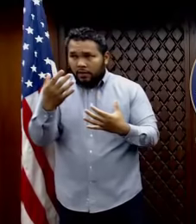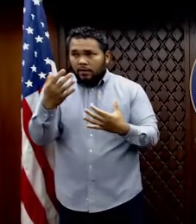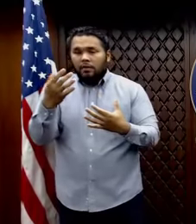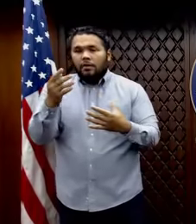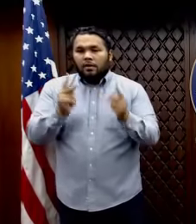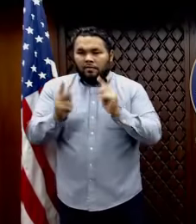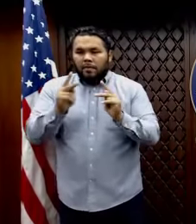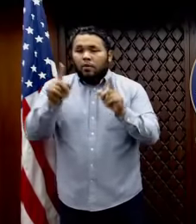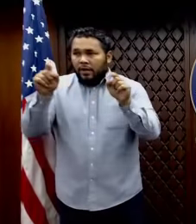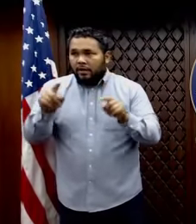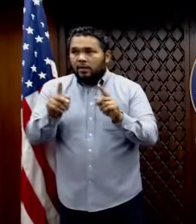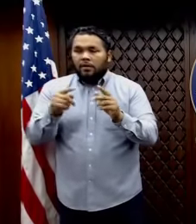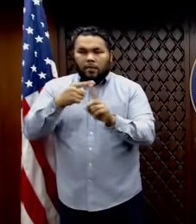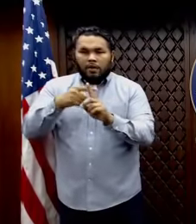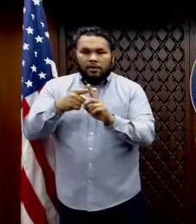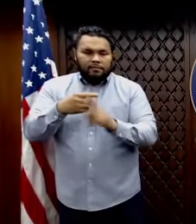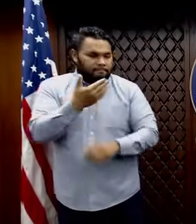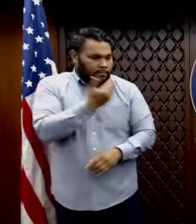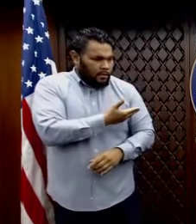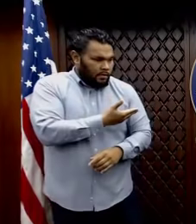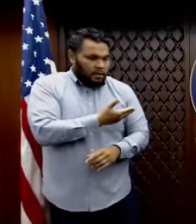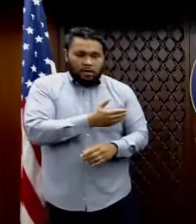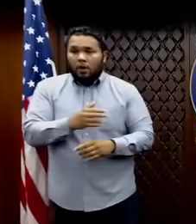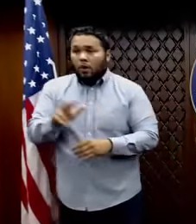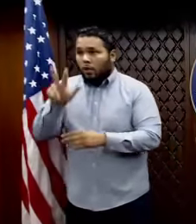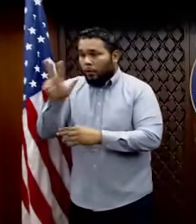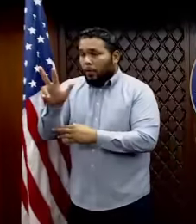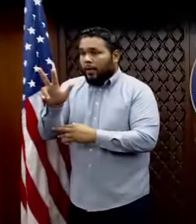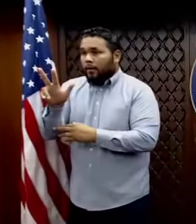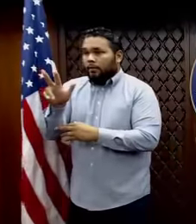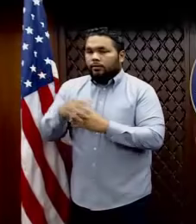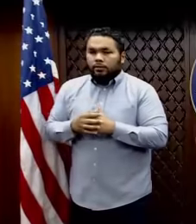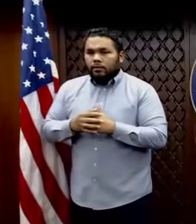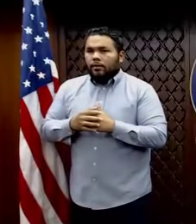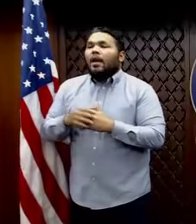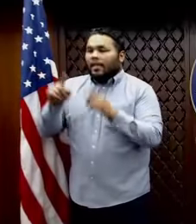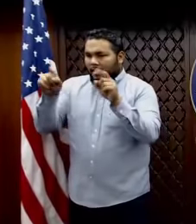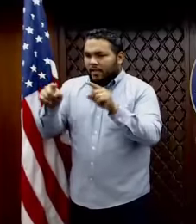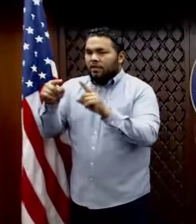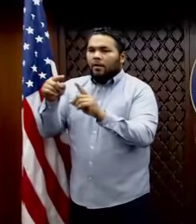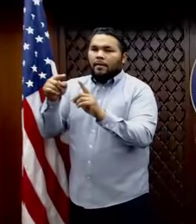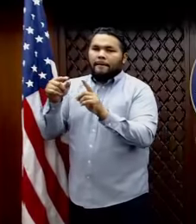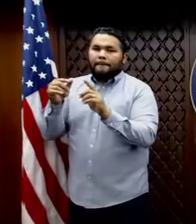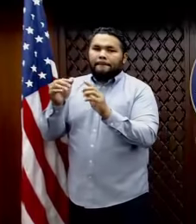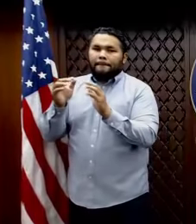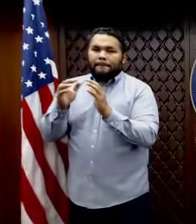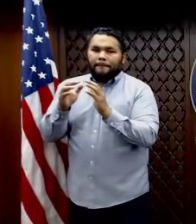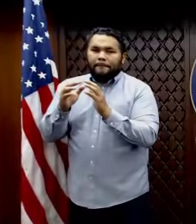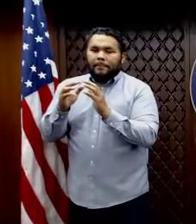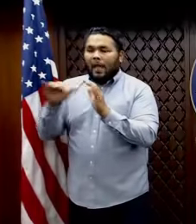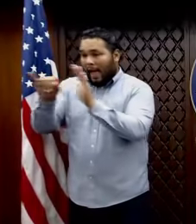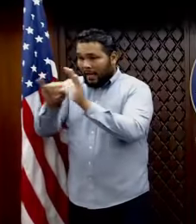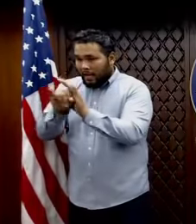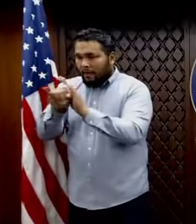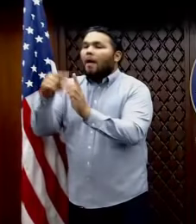positive in those hotels and when? There, there is three. There are three, um, people that were, uh, identified